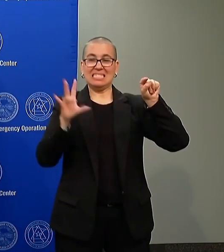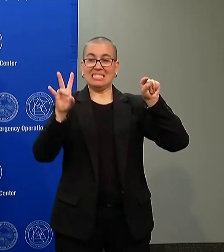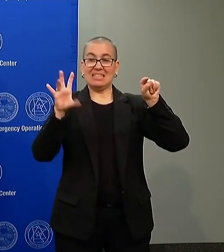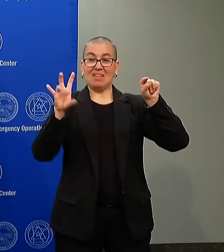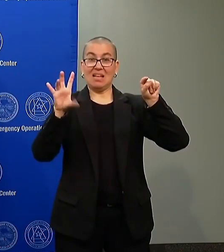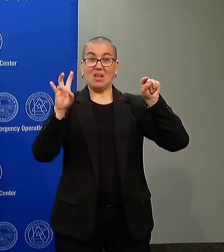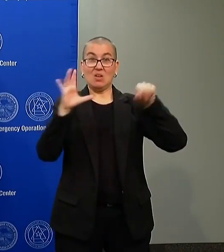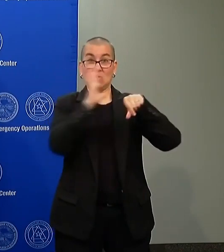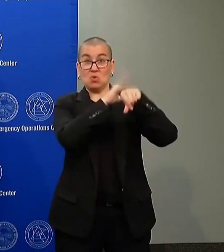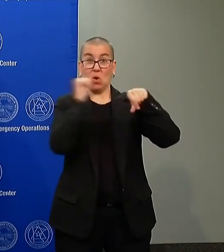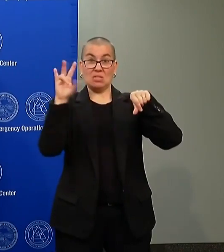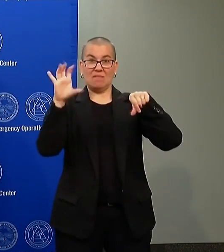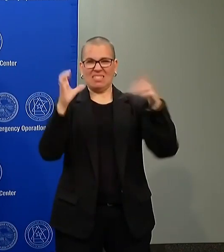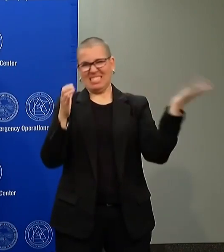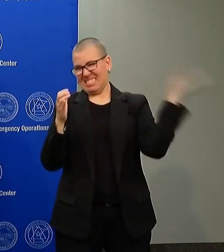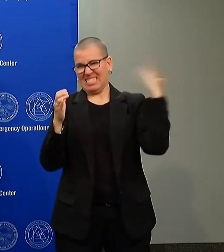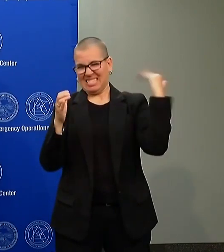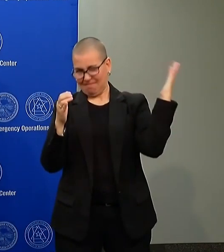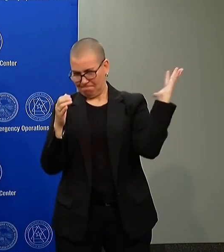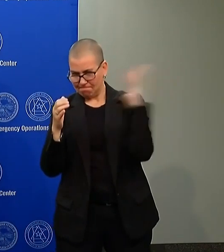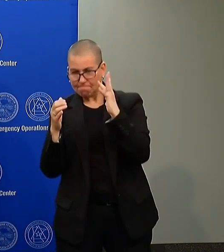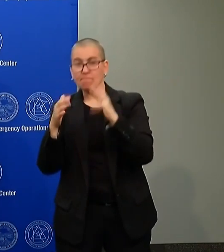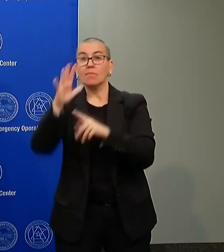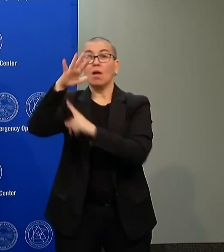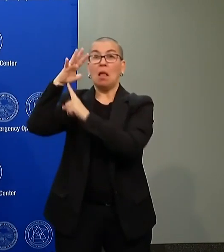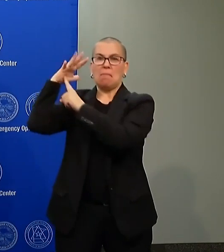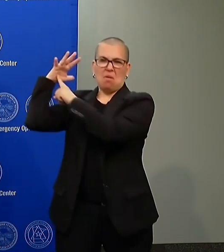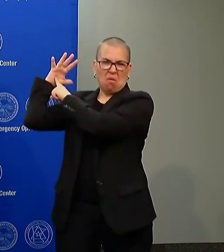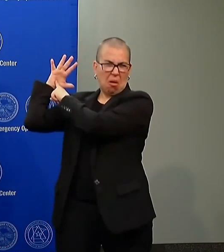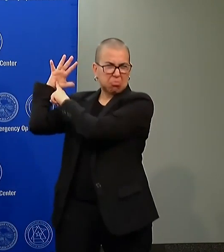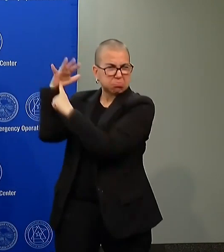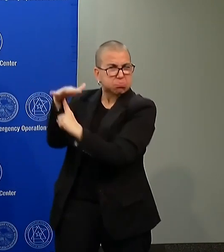mobilized in support of the governor's executive order.